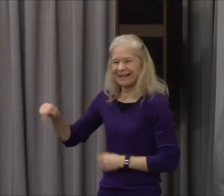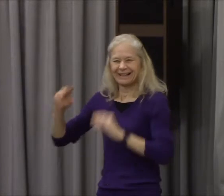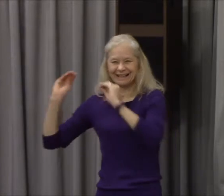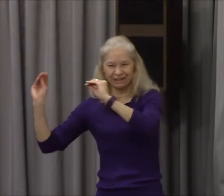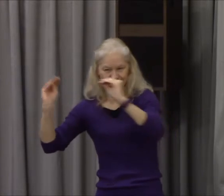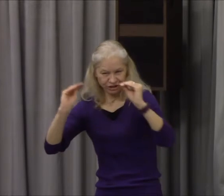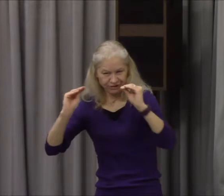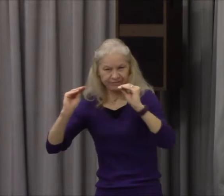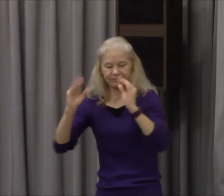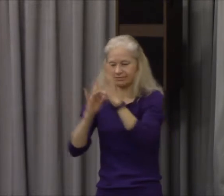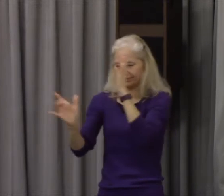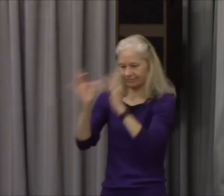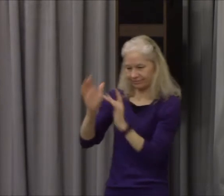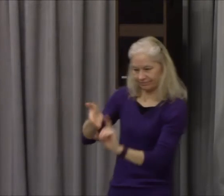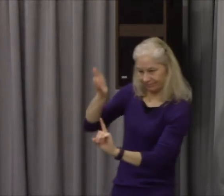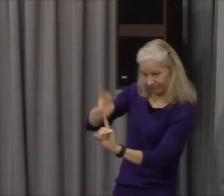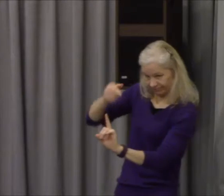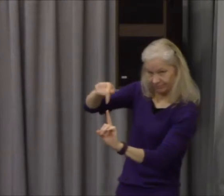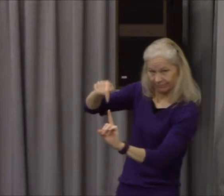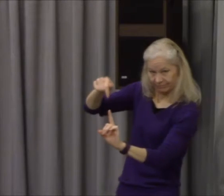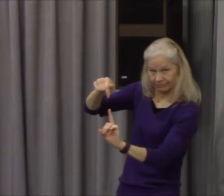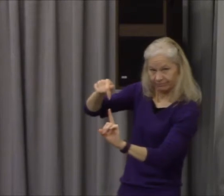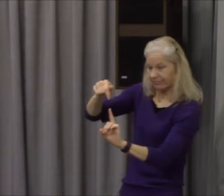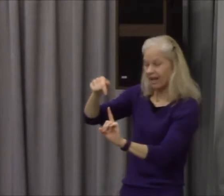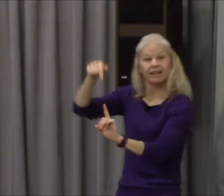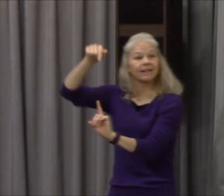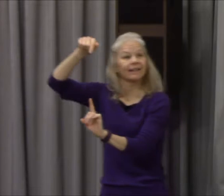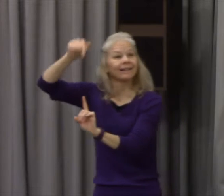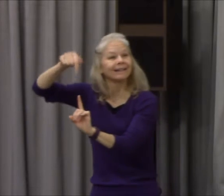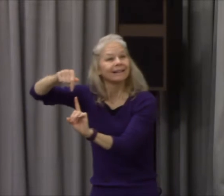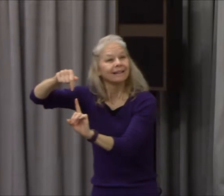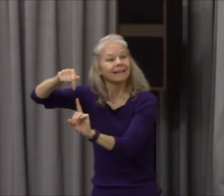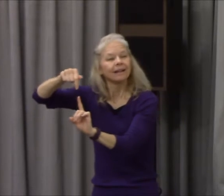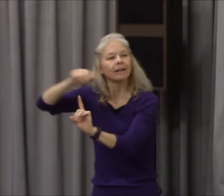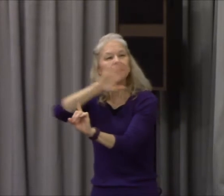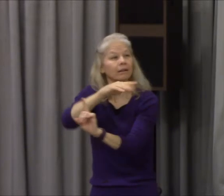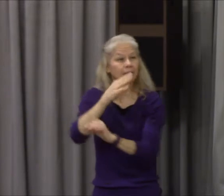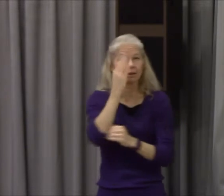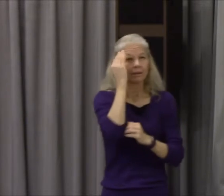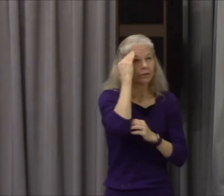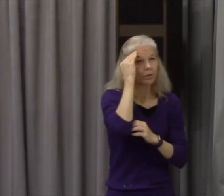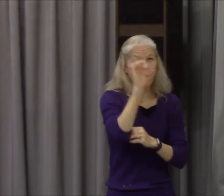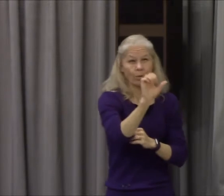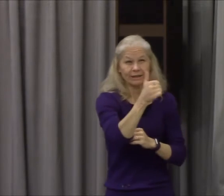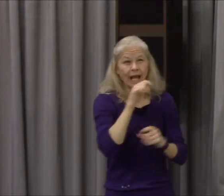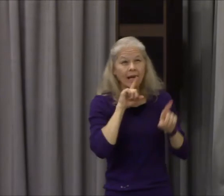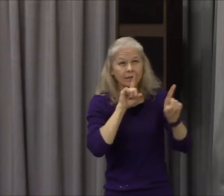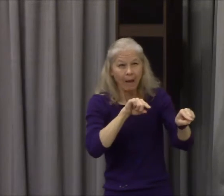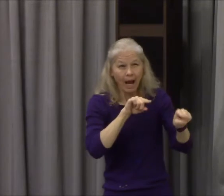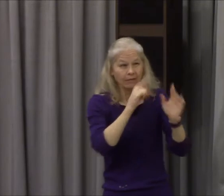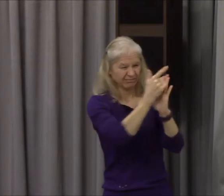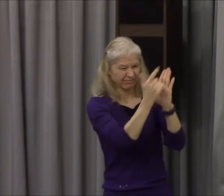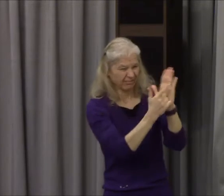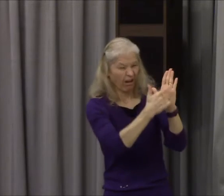Romans 10, 4, Christ is the end of the law for righteousness to everyone that believeth. Now, remember,